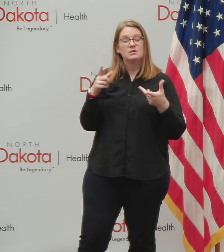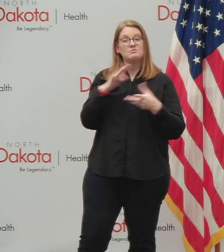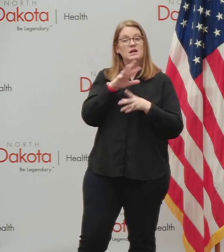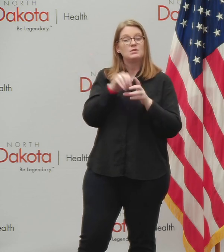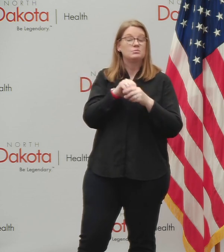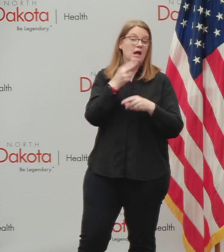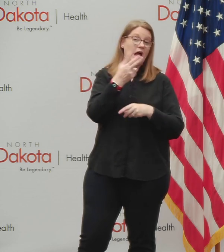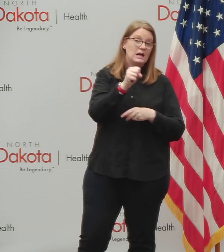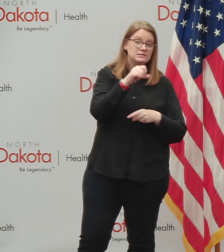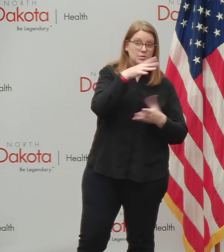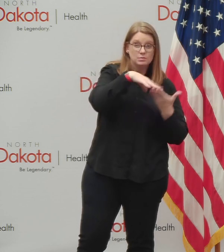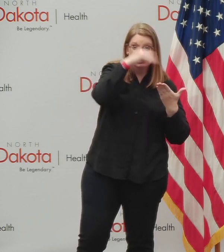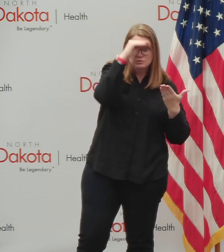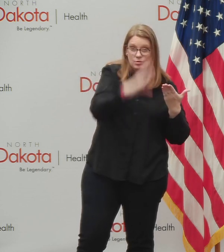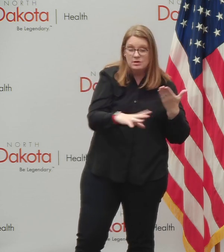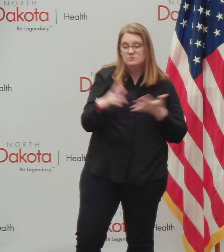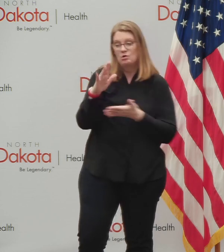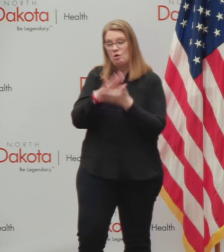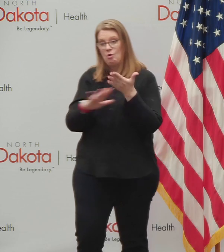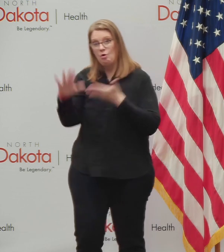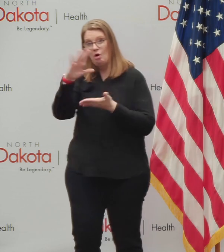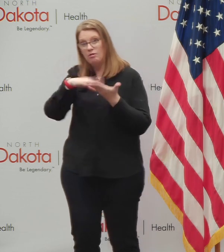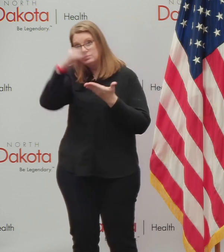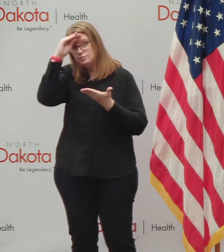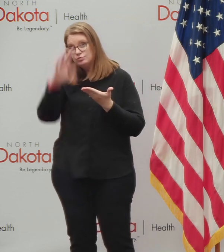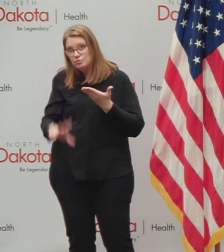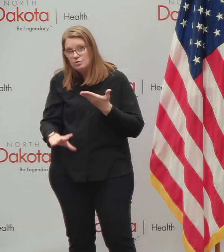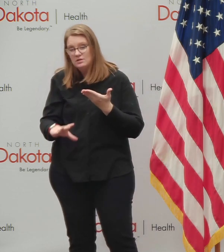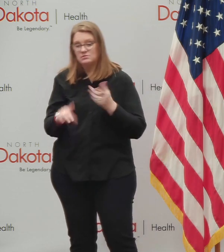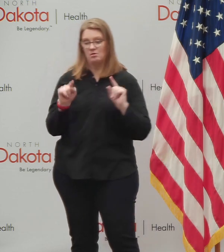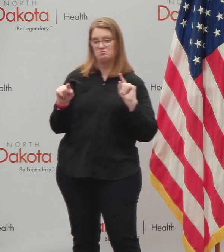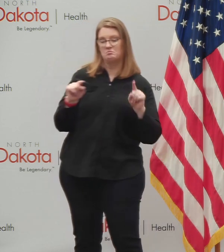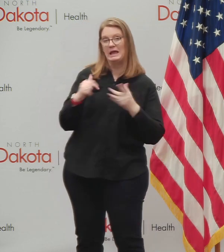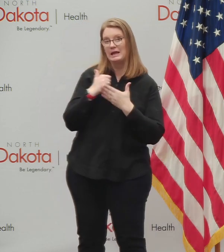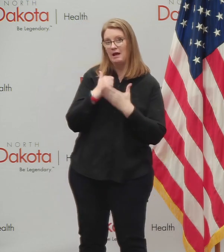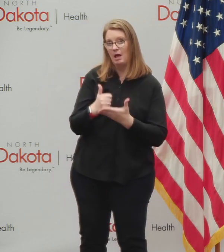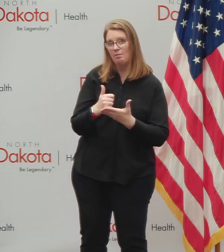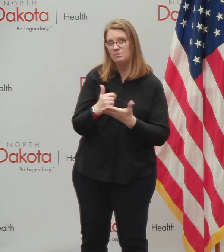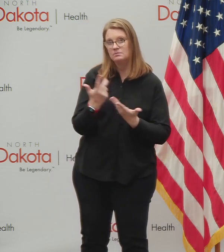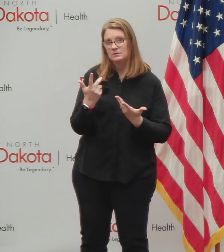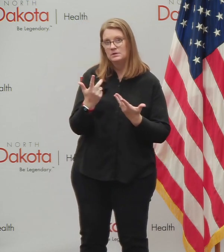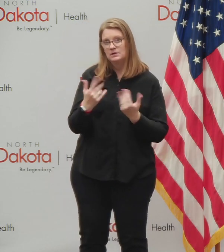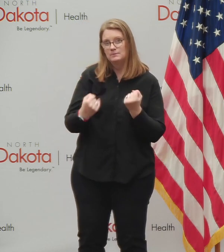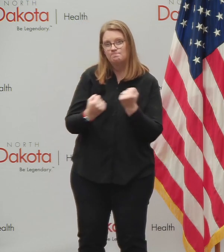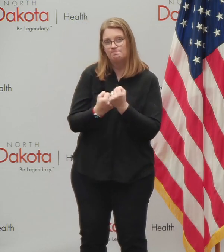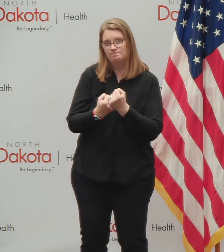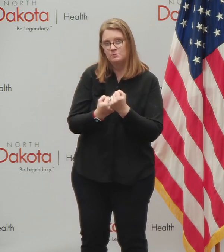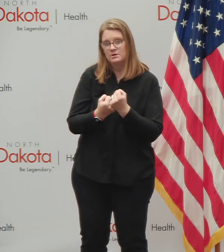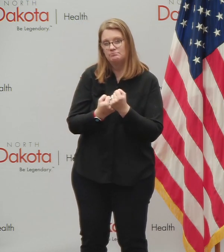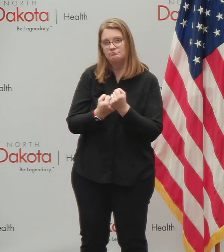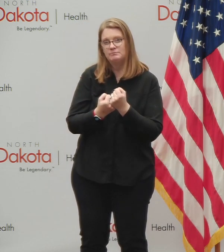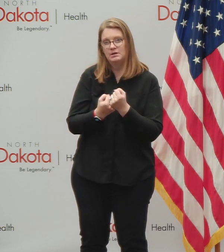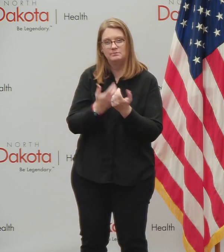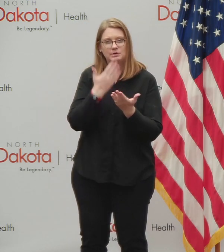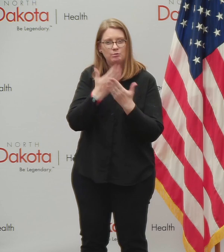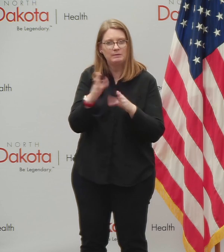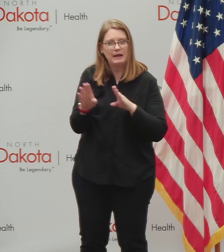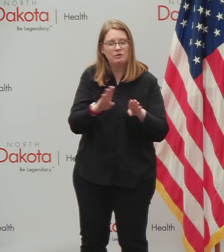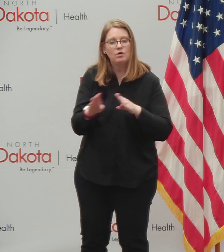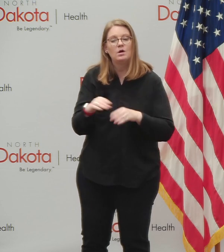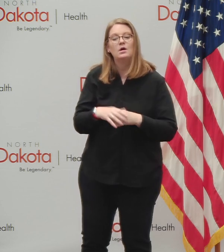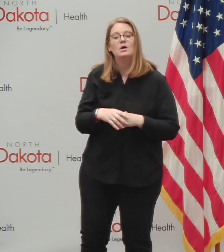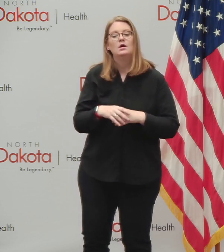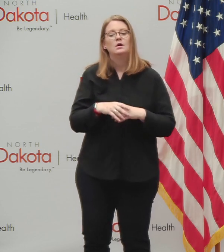and college students, uh, that, to help in those local PSAs. We know that this is, uh, something where if we're trying to get,